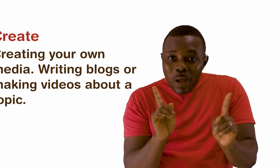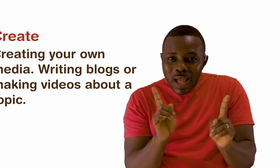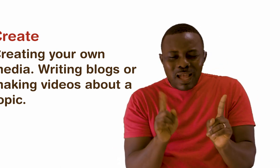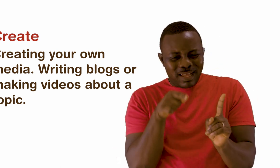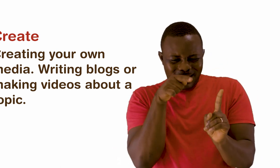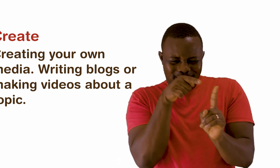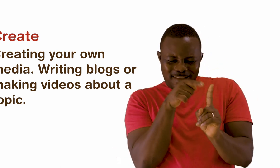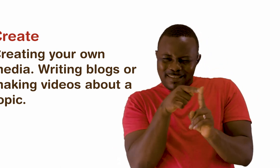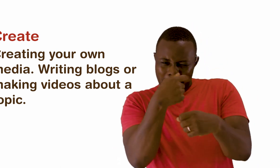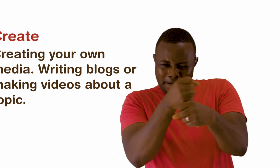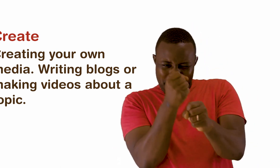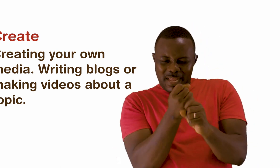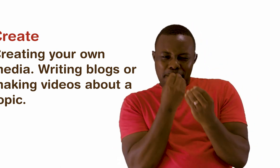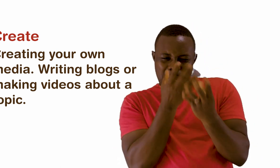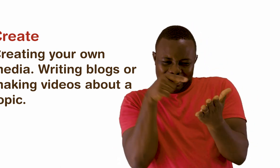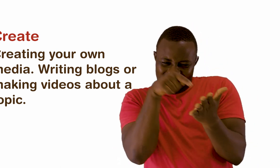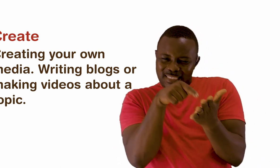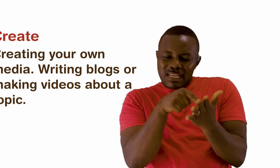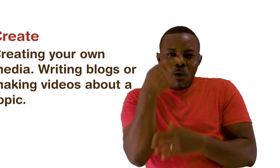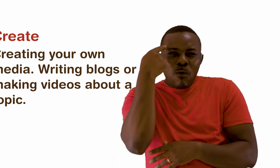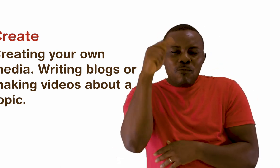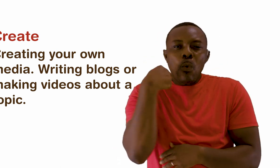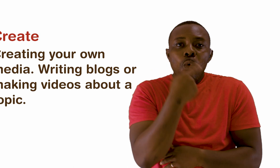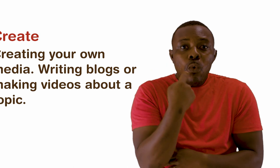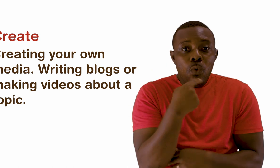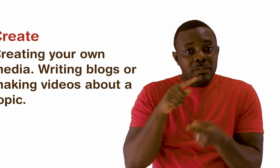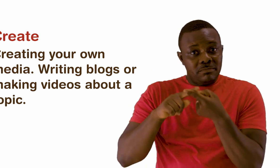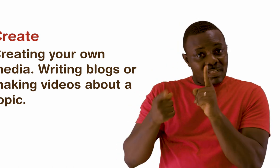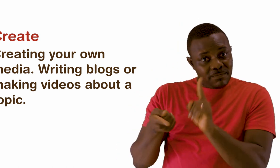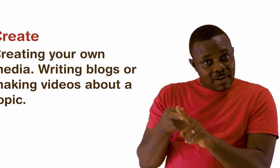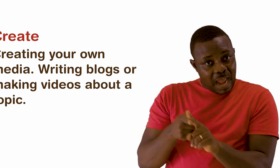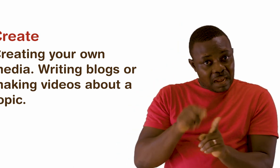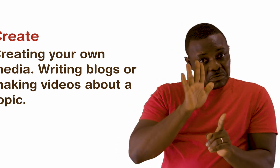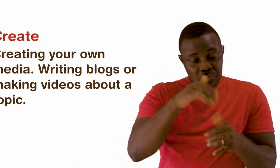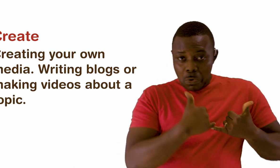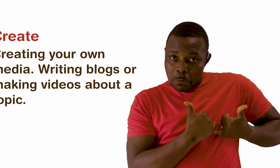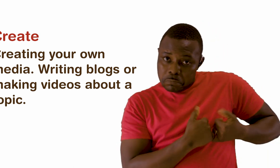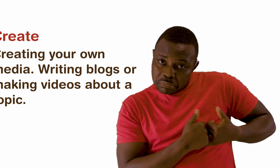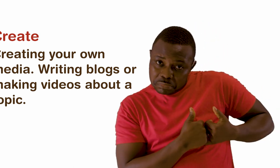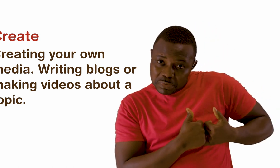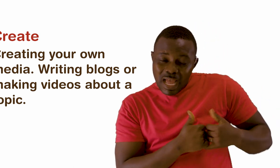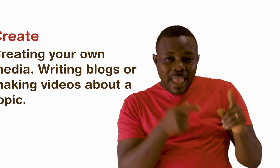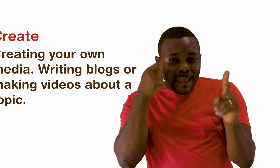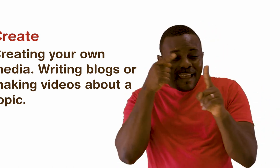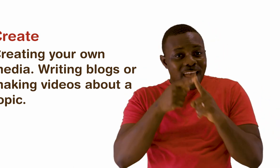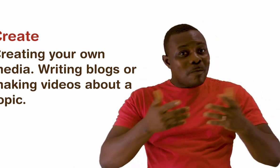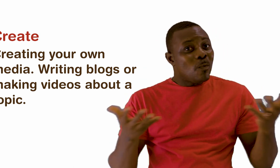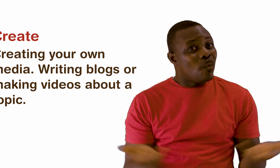You might want to consider your audience. Who will want to access it? Is it for friends, a girlfriend or boyfriend?